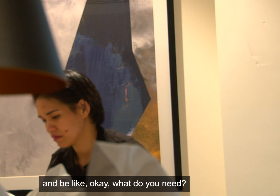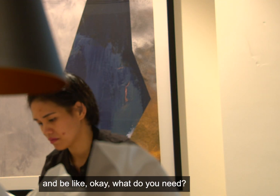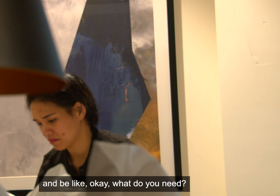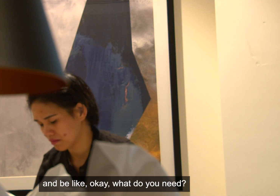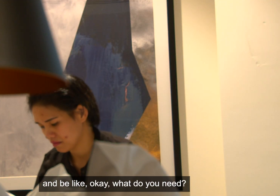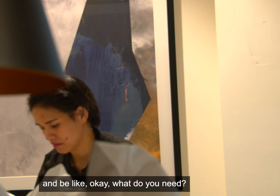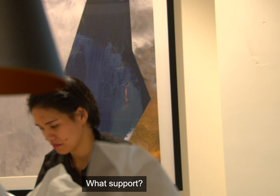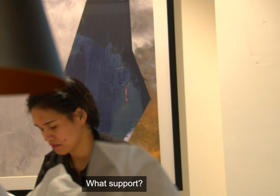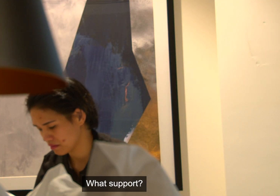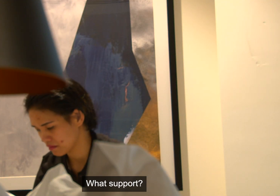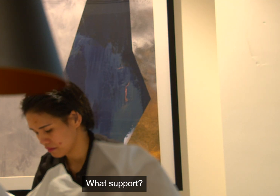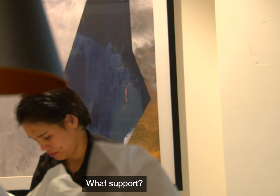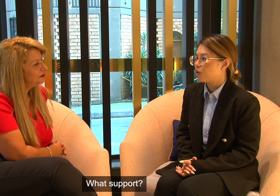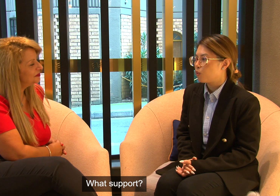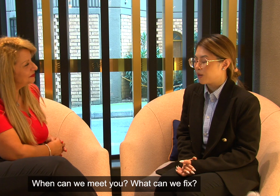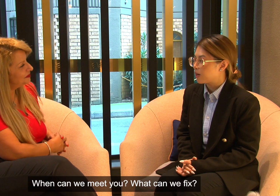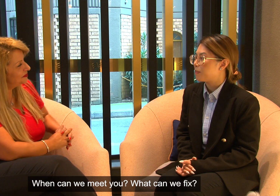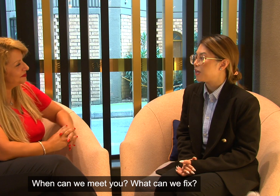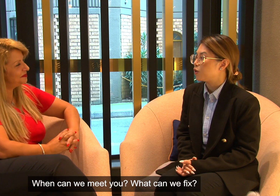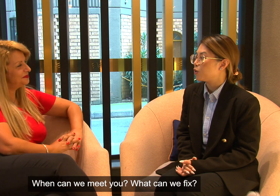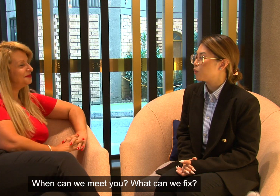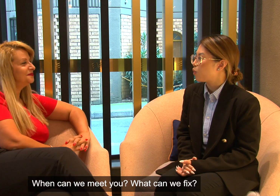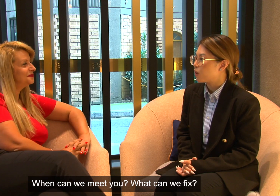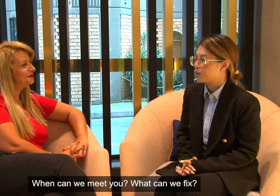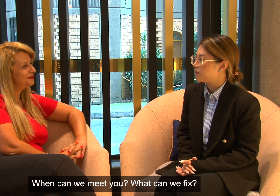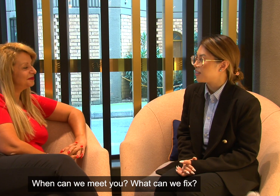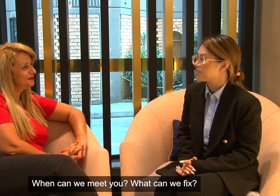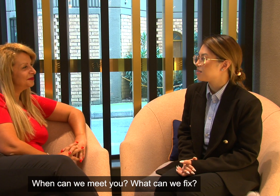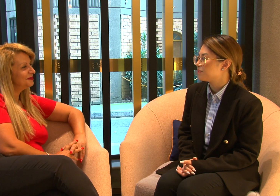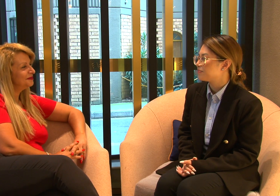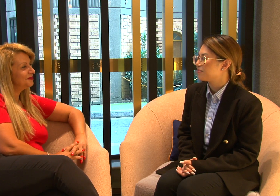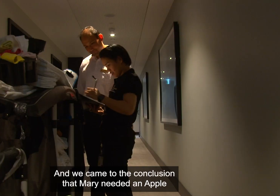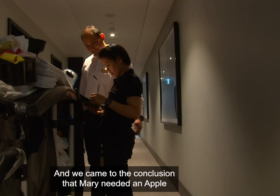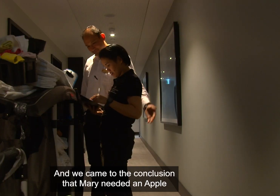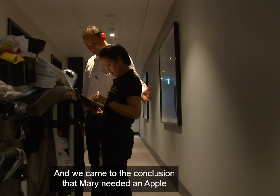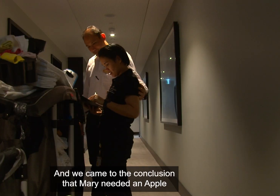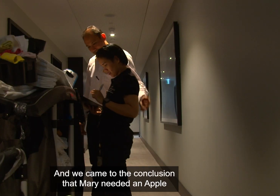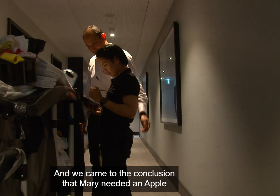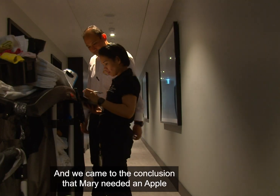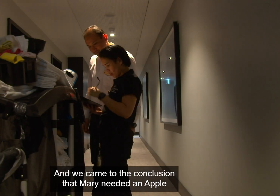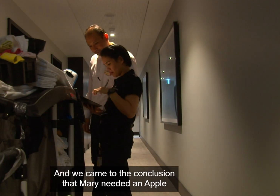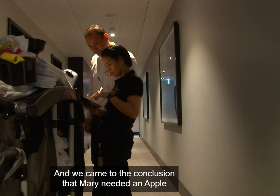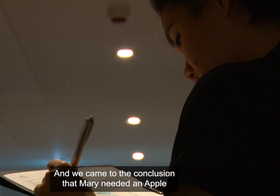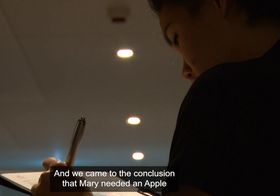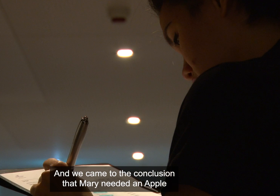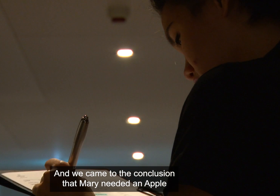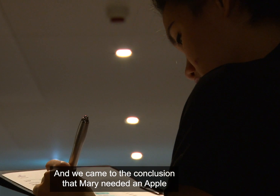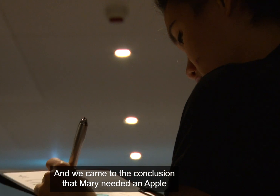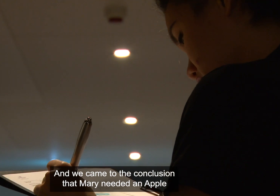do you need? What support? When can we meet you? What can we fix? And we came to the conclusion that Mary needed an upper watch